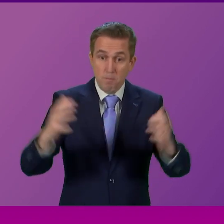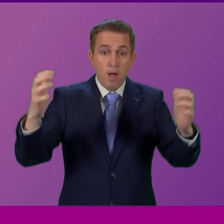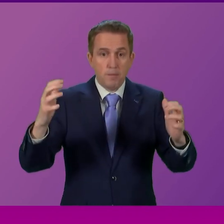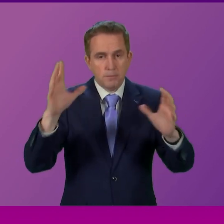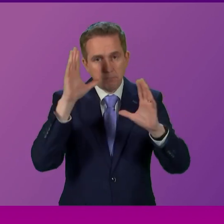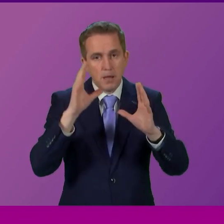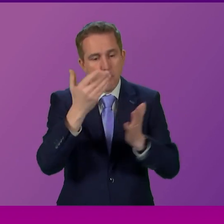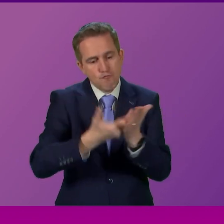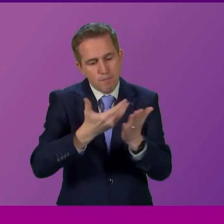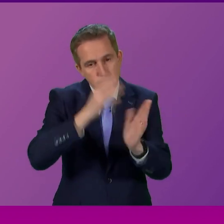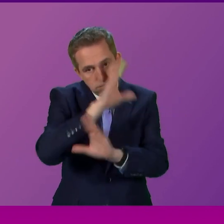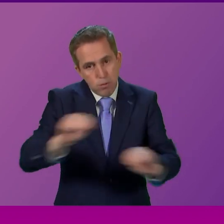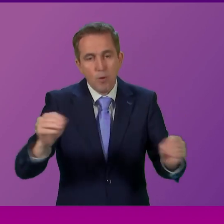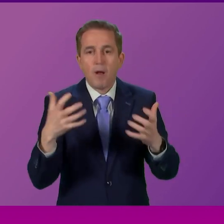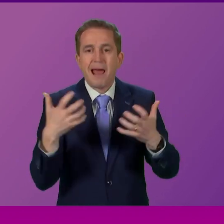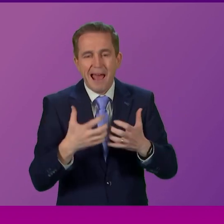improvement plan is being enacted